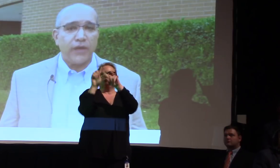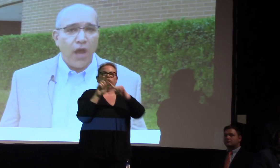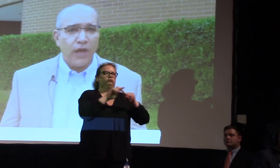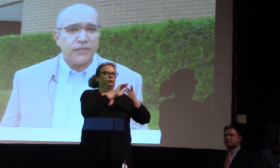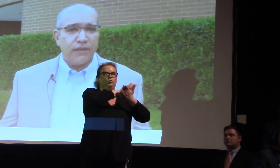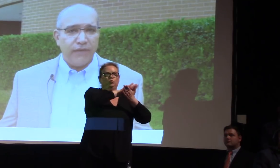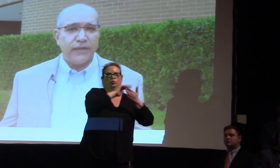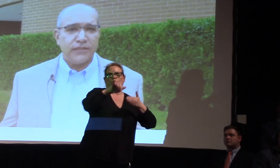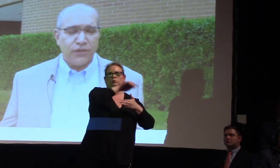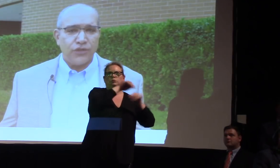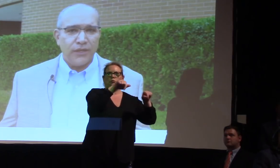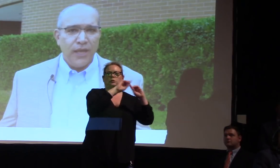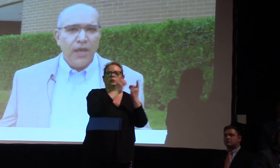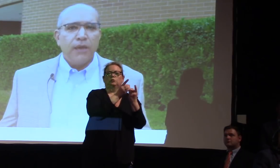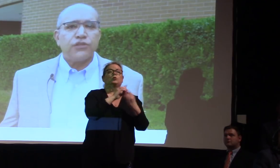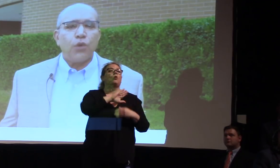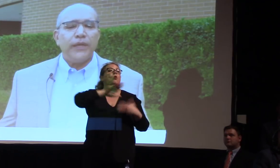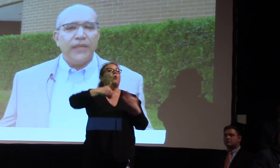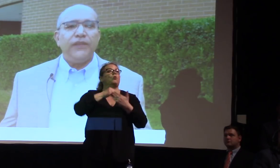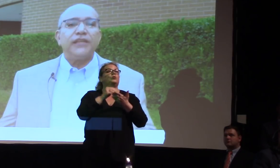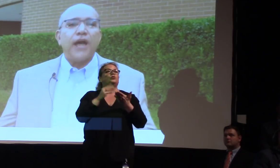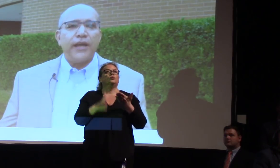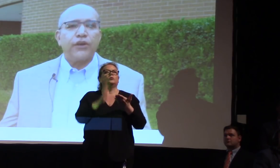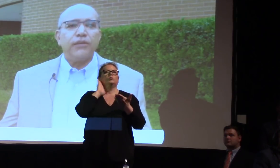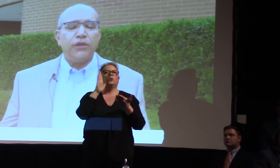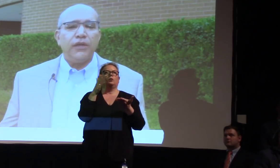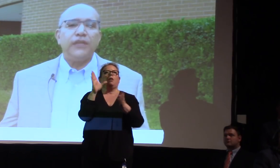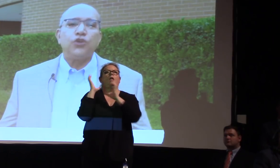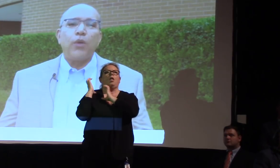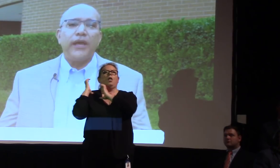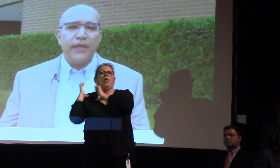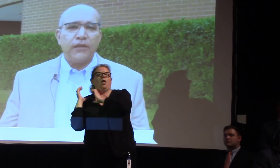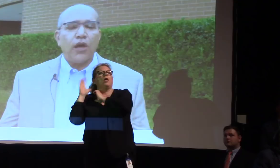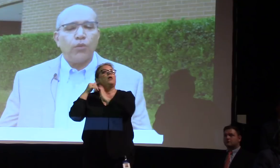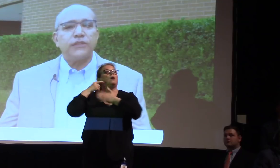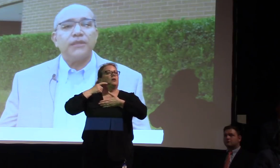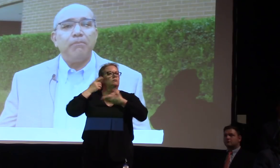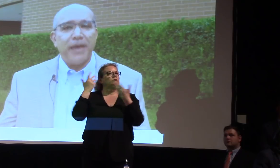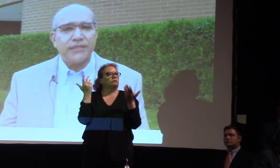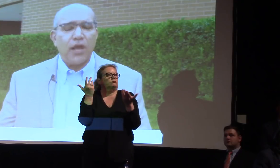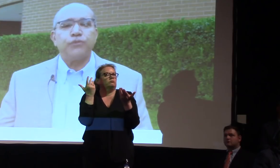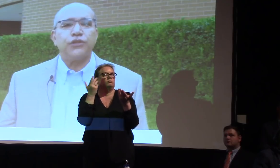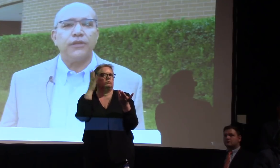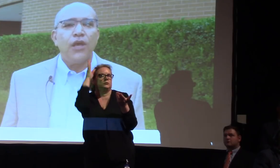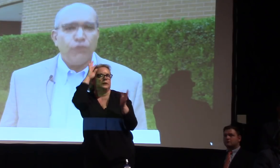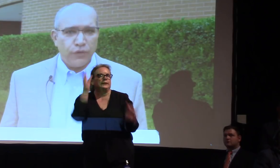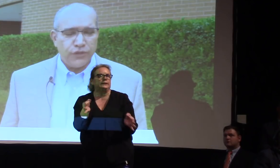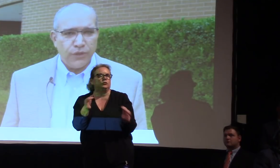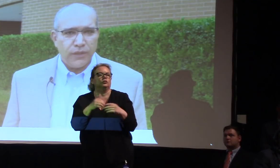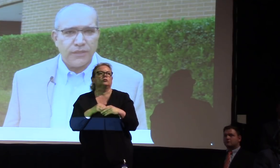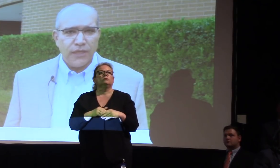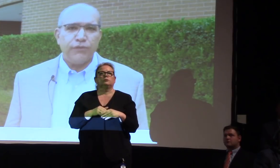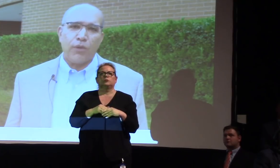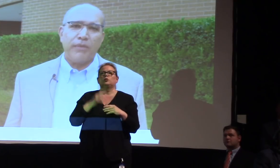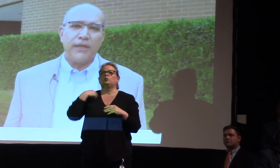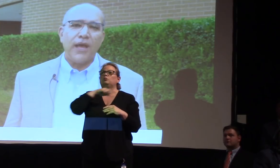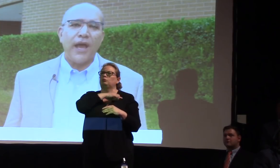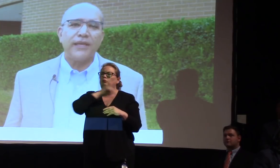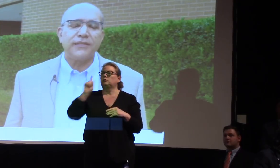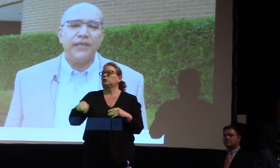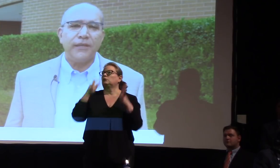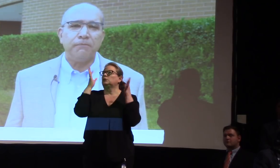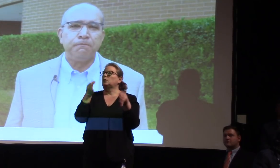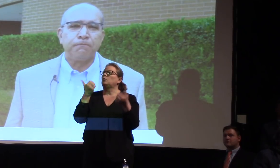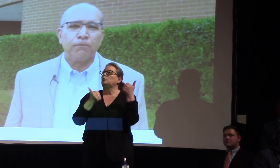would bear the cost of that decision, so we need the entire community to weigh in on what's the best option for the students in Fort Bend